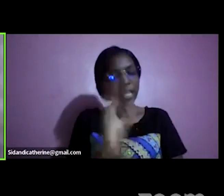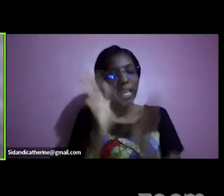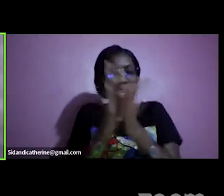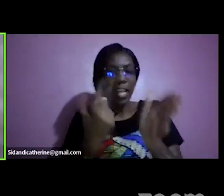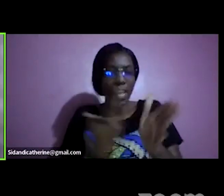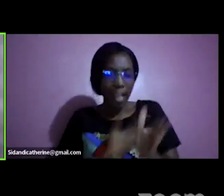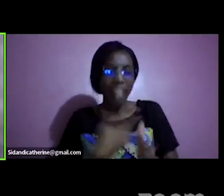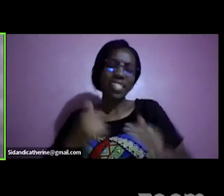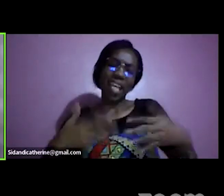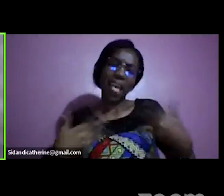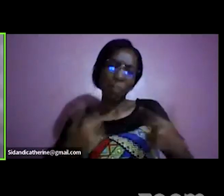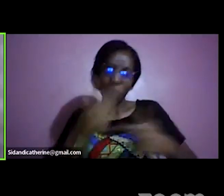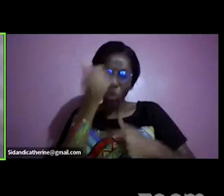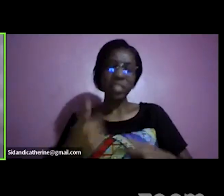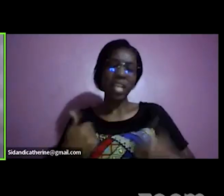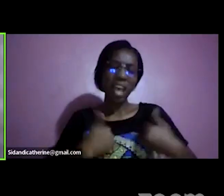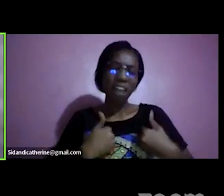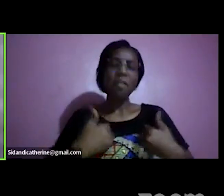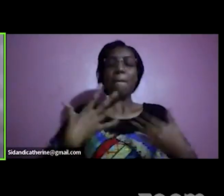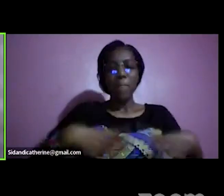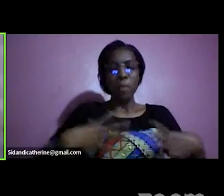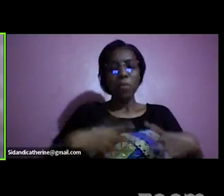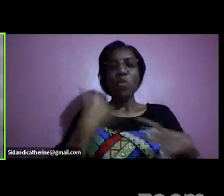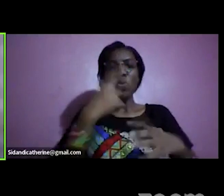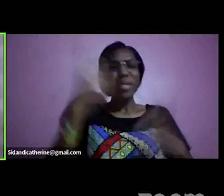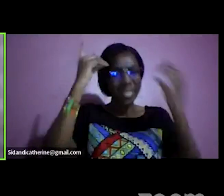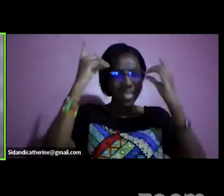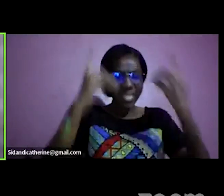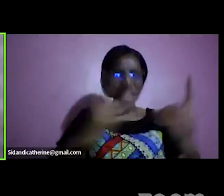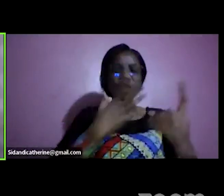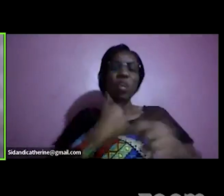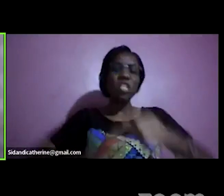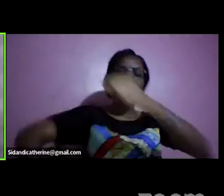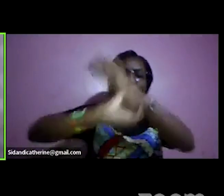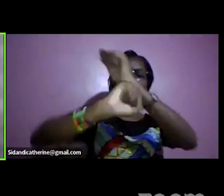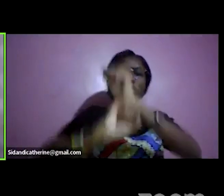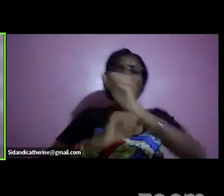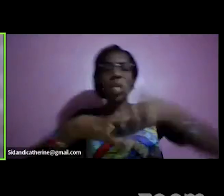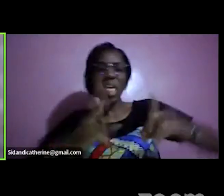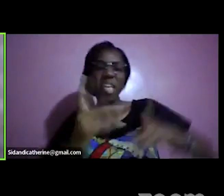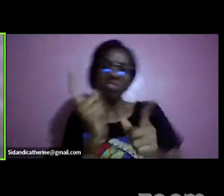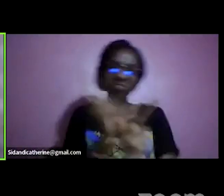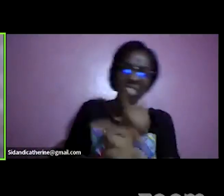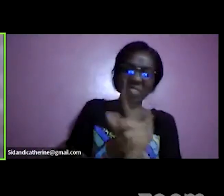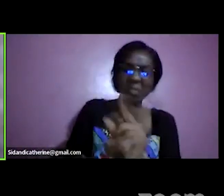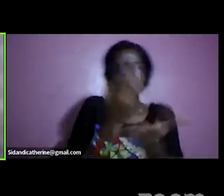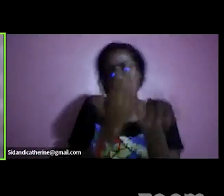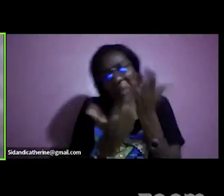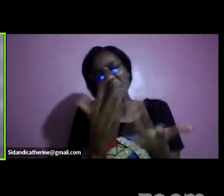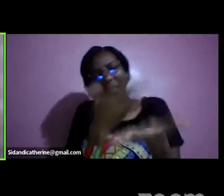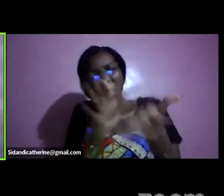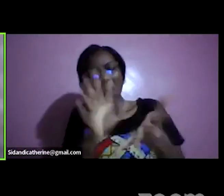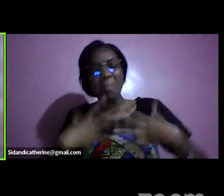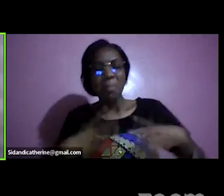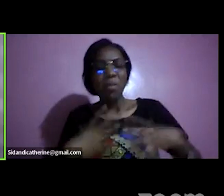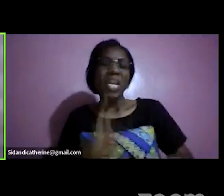have people who have decided to support us in one way or another some in kind some in uh different